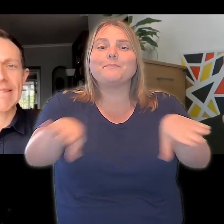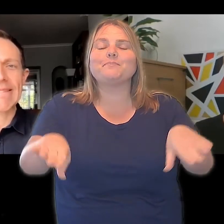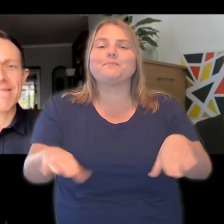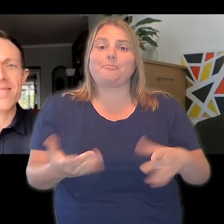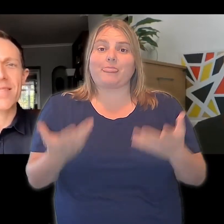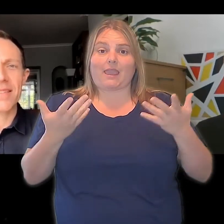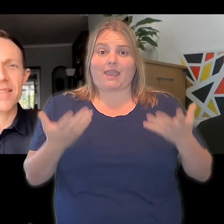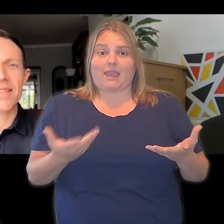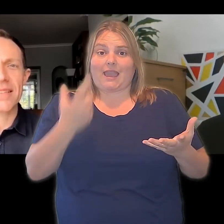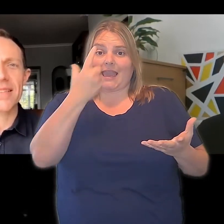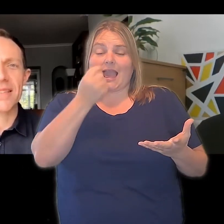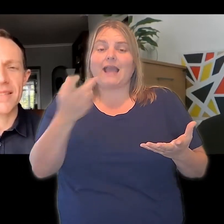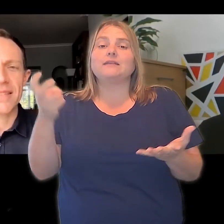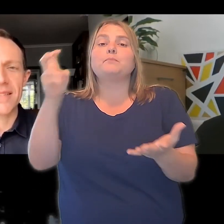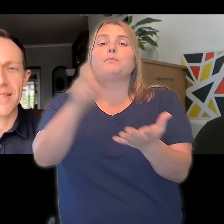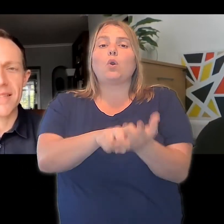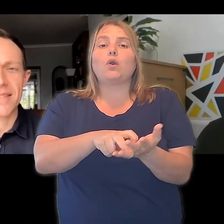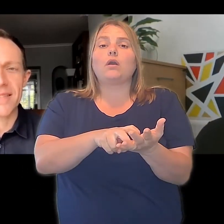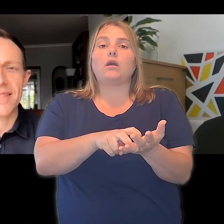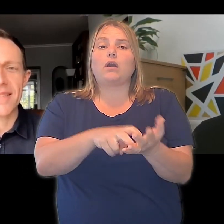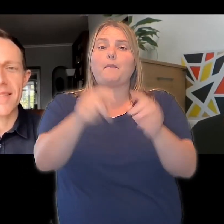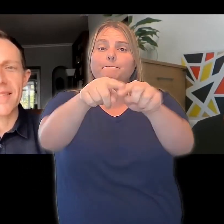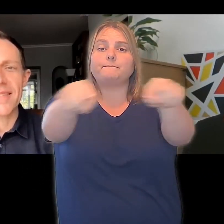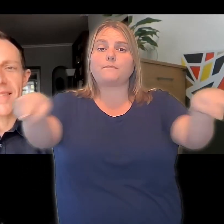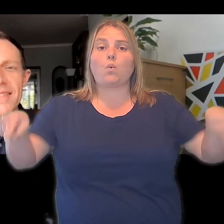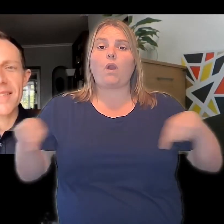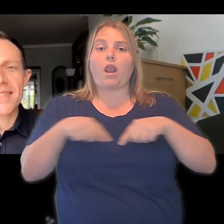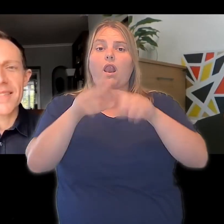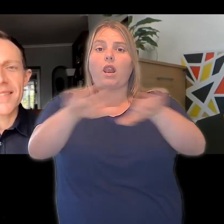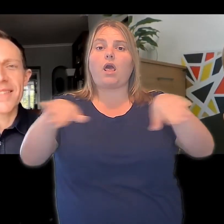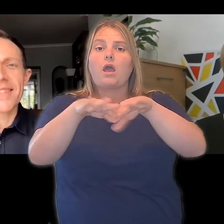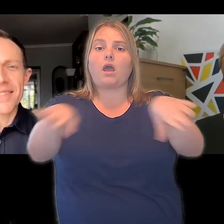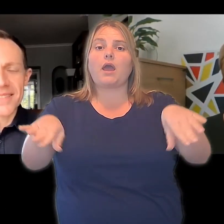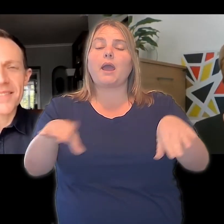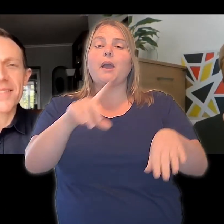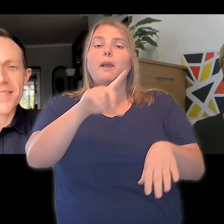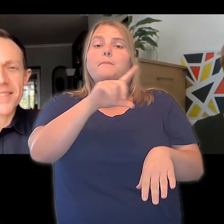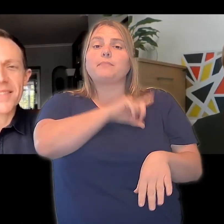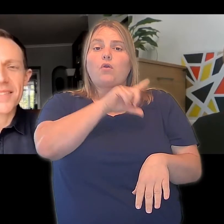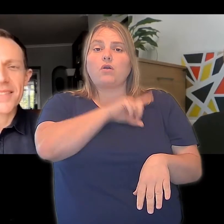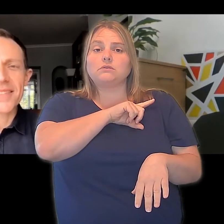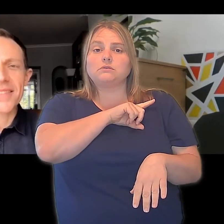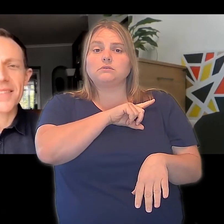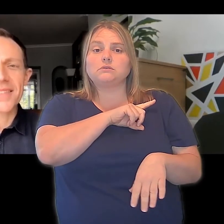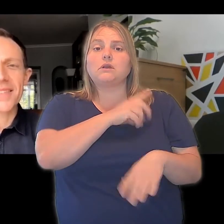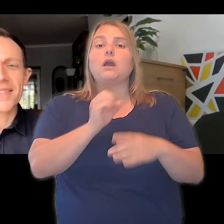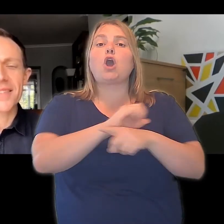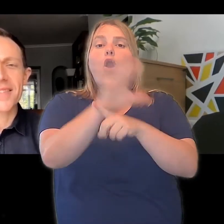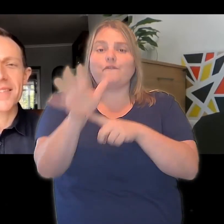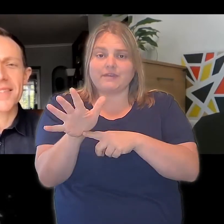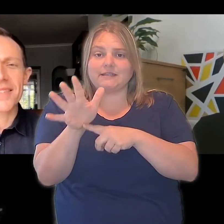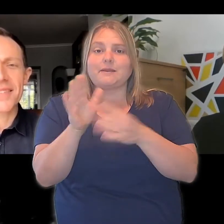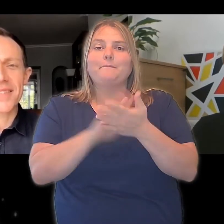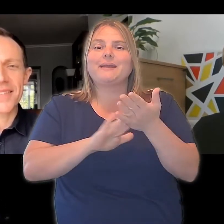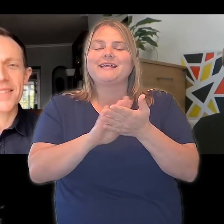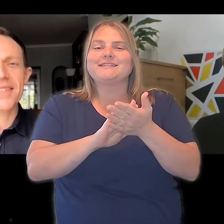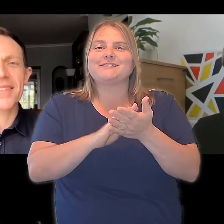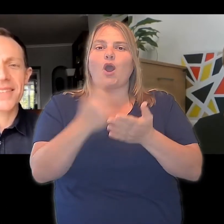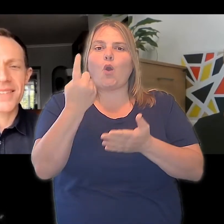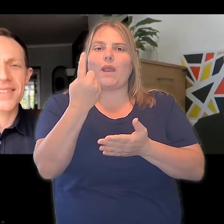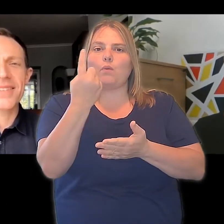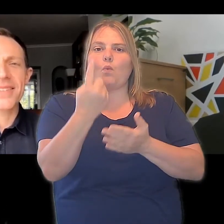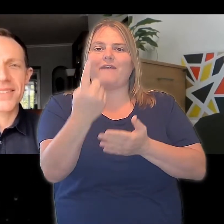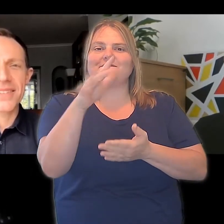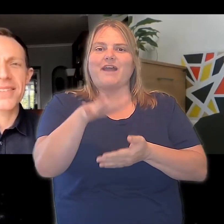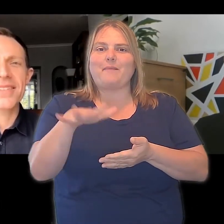my own for a time slot because of COVID they're not allowing more than one family group to go at the same time at the pool in London. So I can go on my own and be